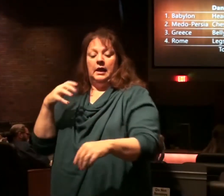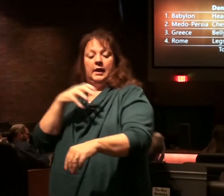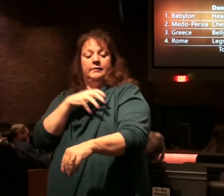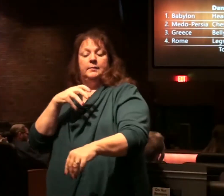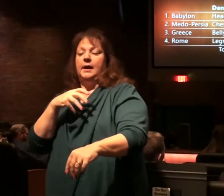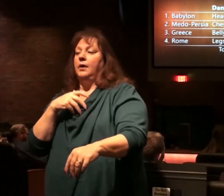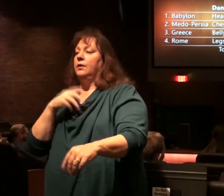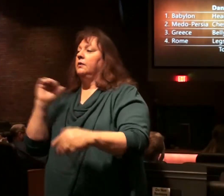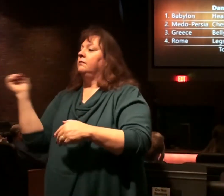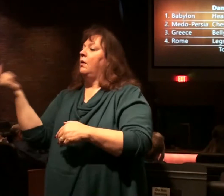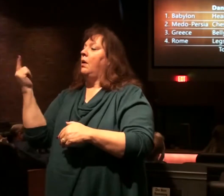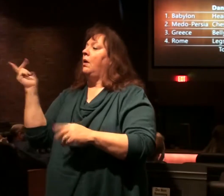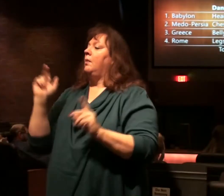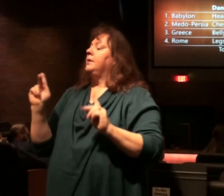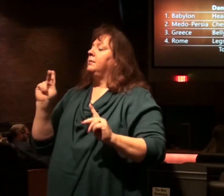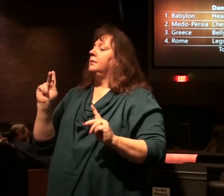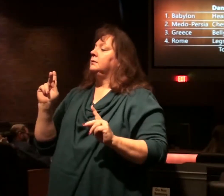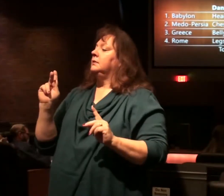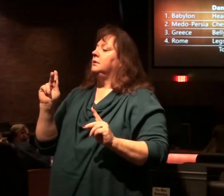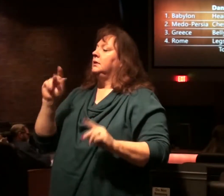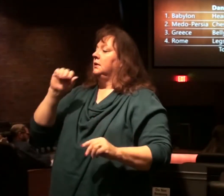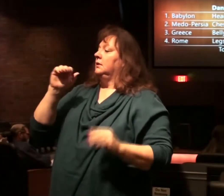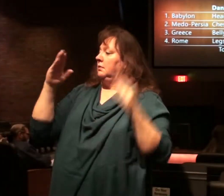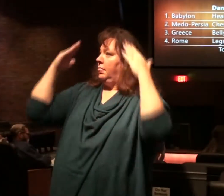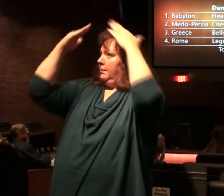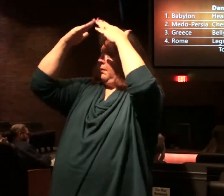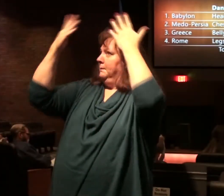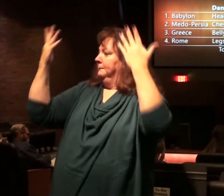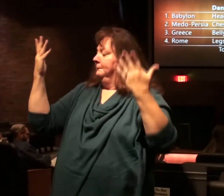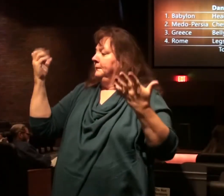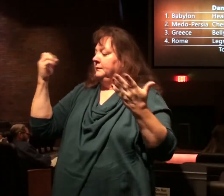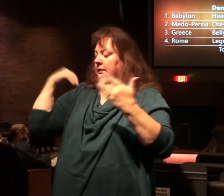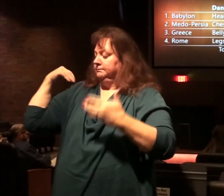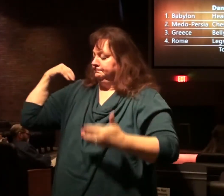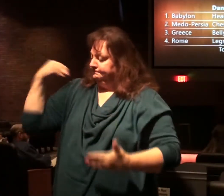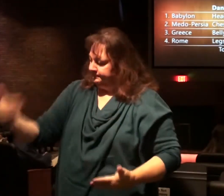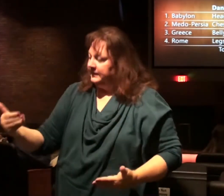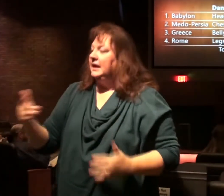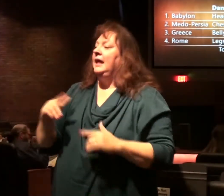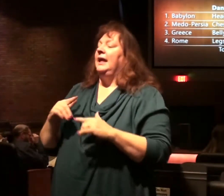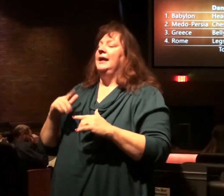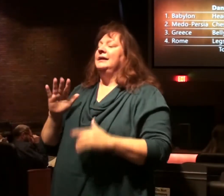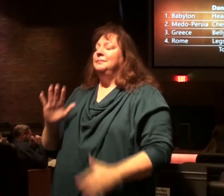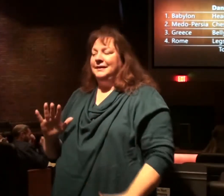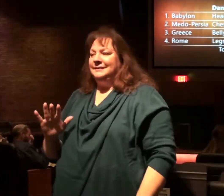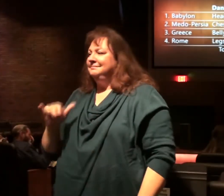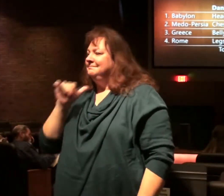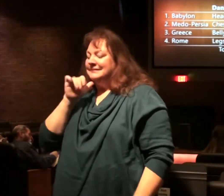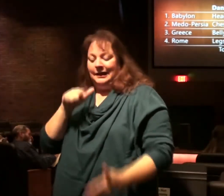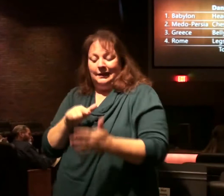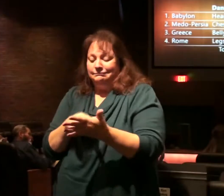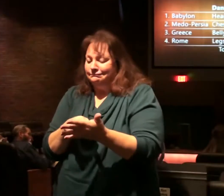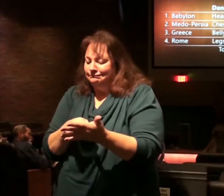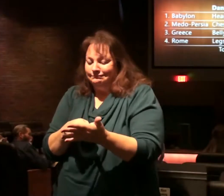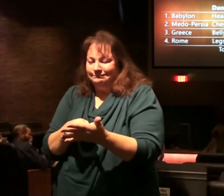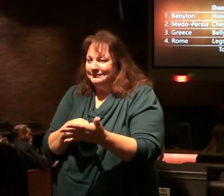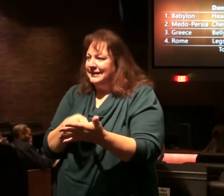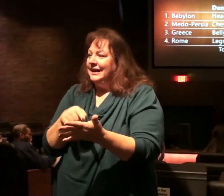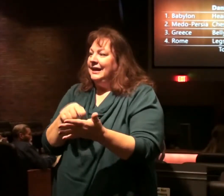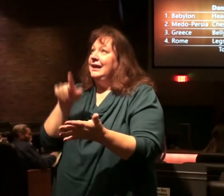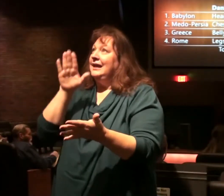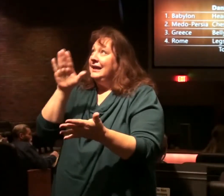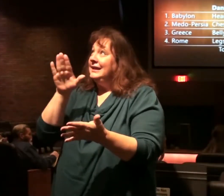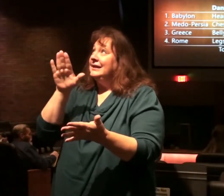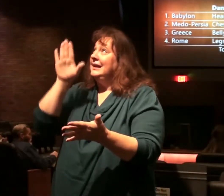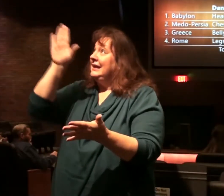over earthly kingdoms. That's been demonstrated down through history. But, it's what the scripture says, this kingdom is going